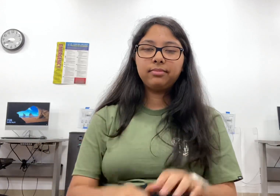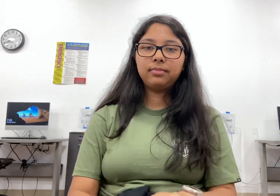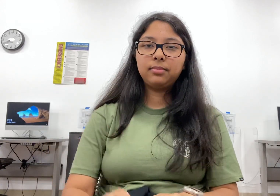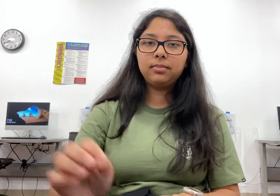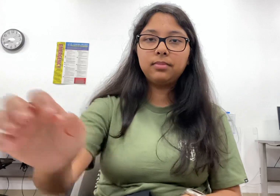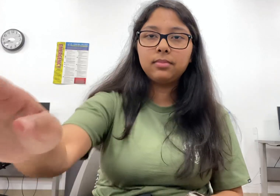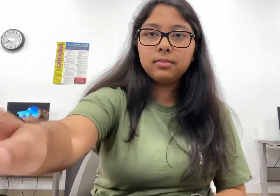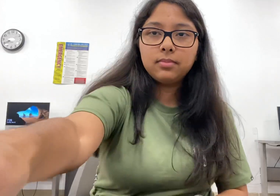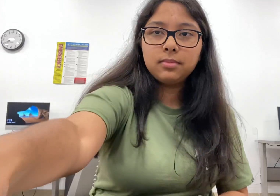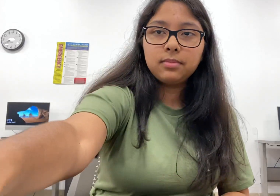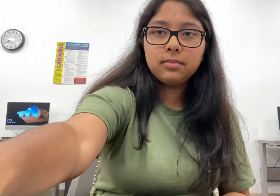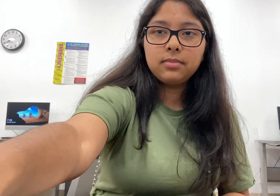At 420